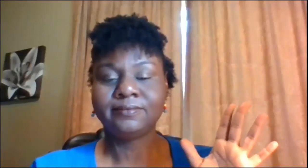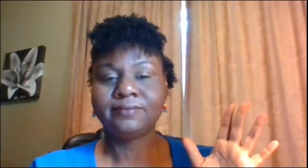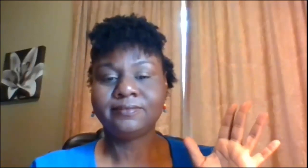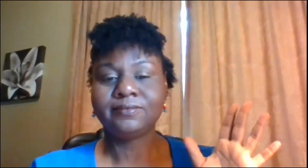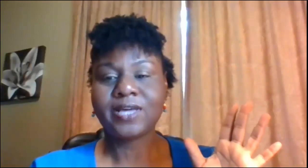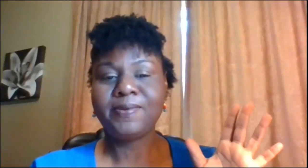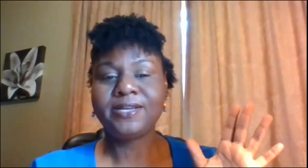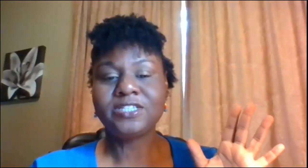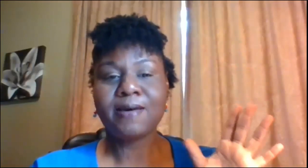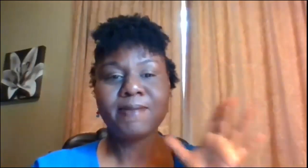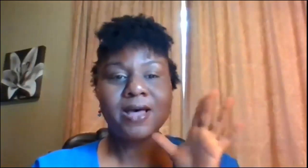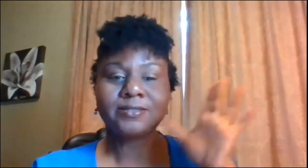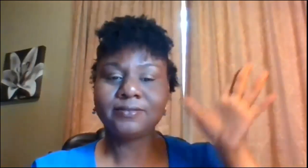type it in the chat box